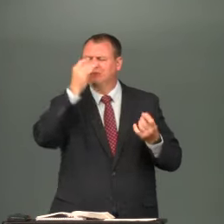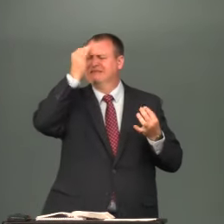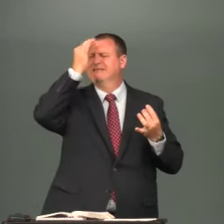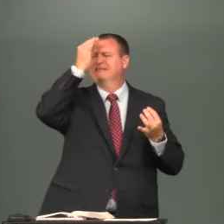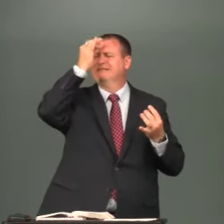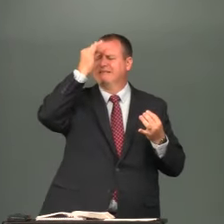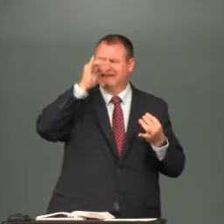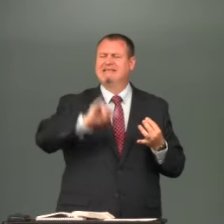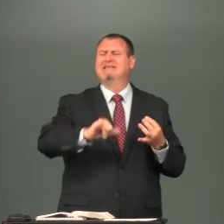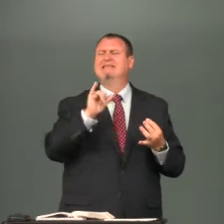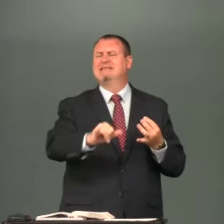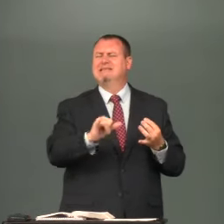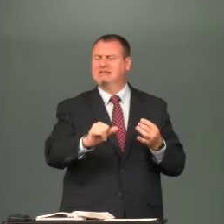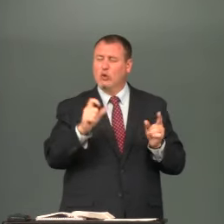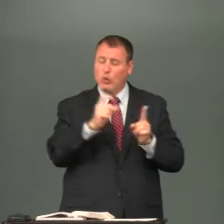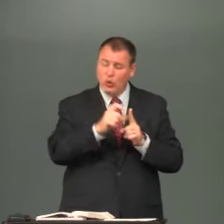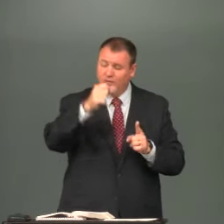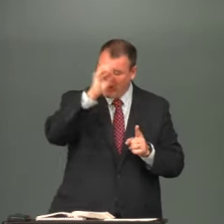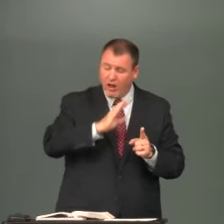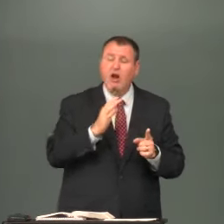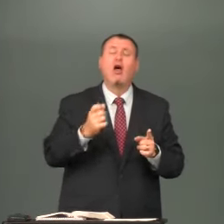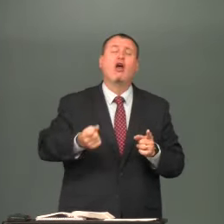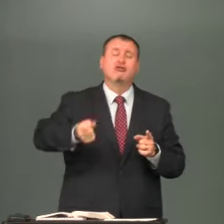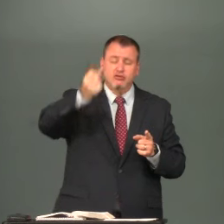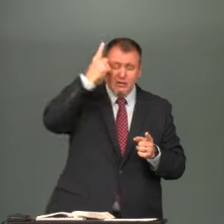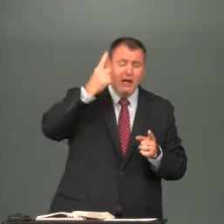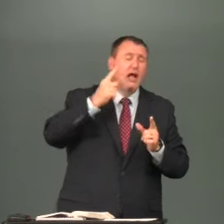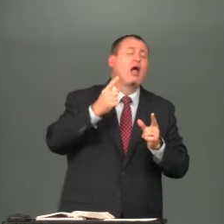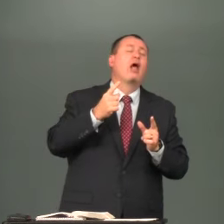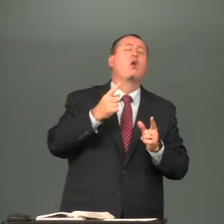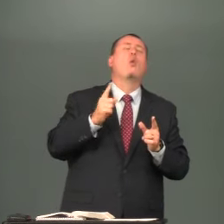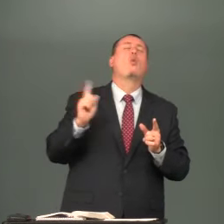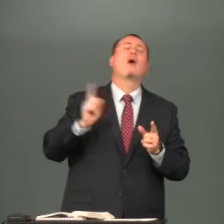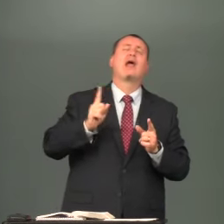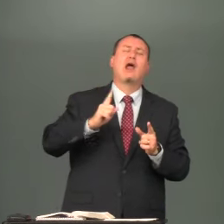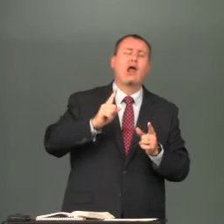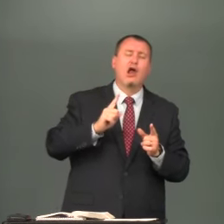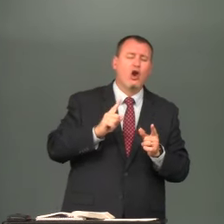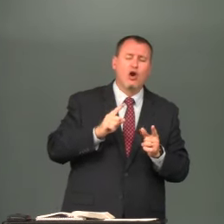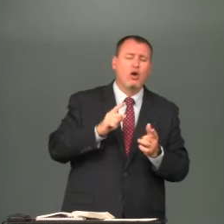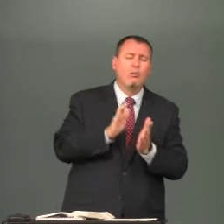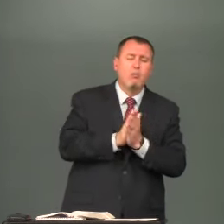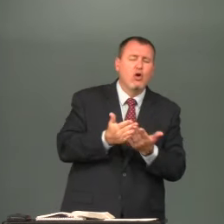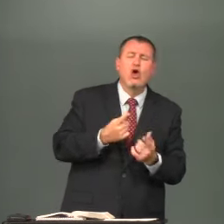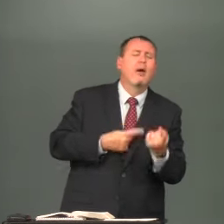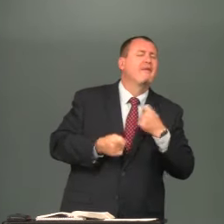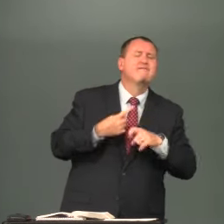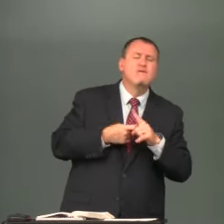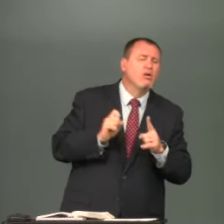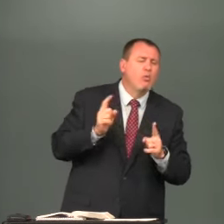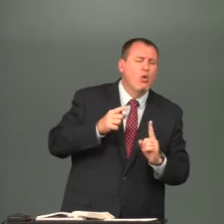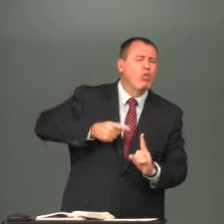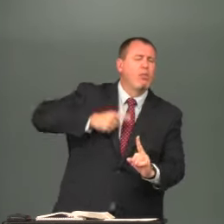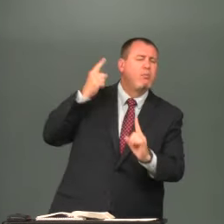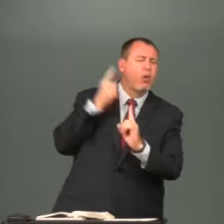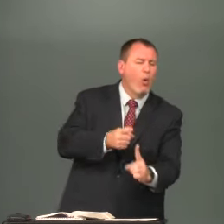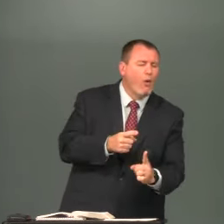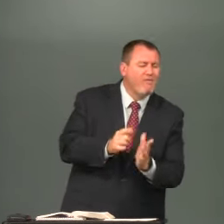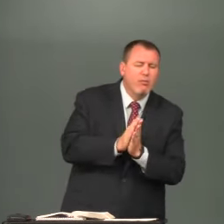hearts now lord as we think about your word and then glean understanding see